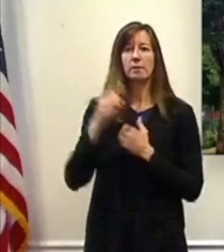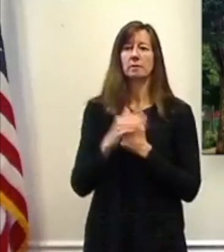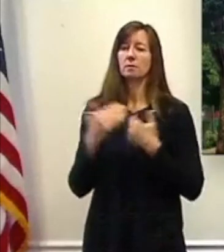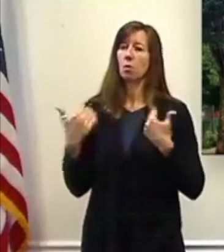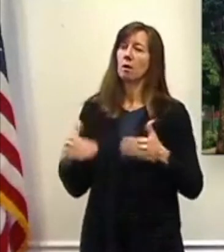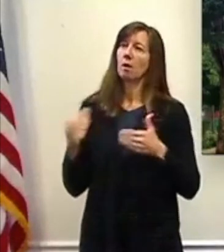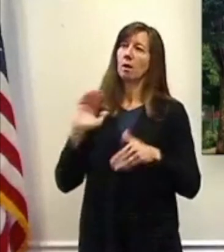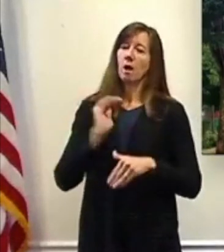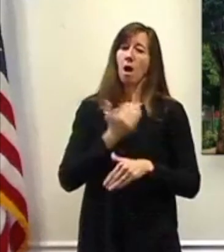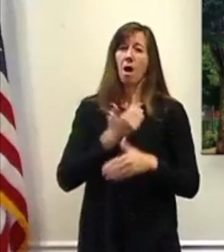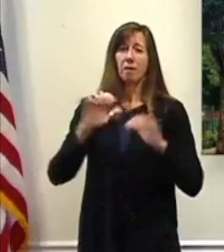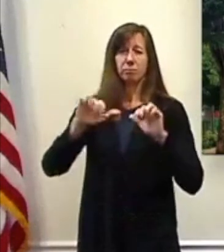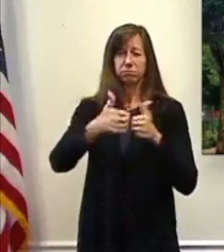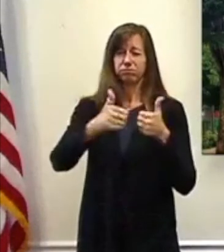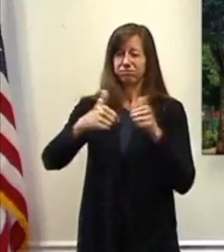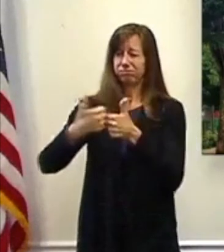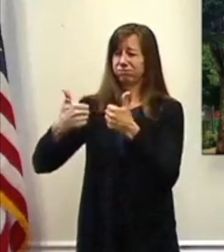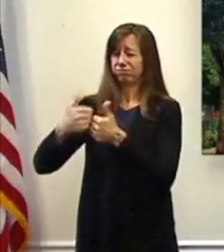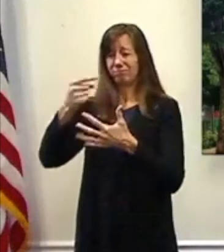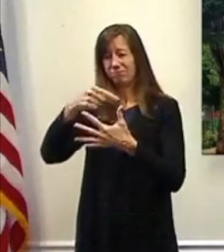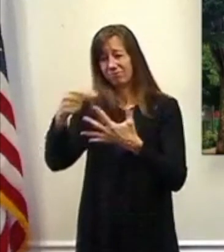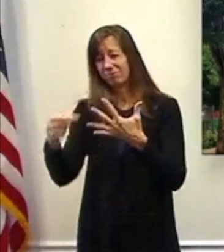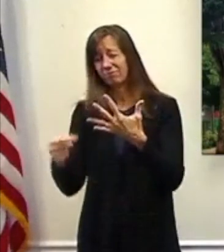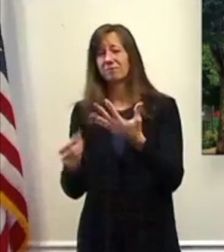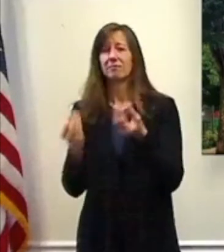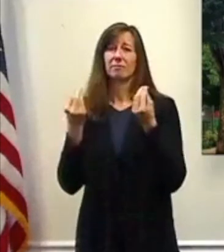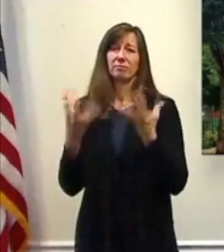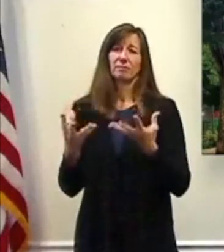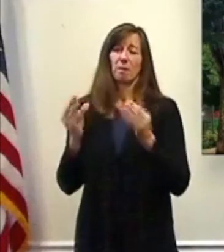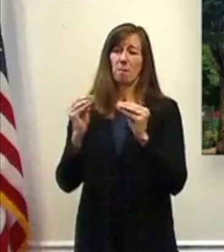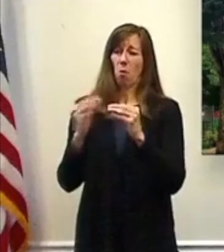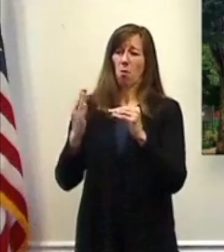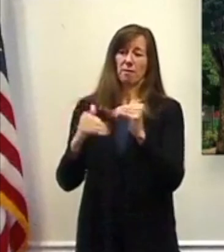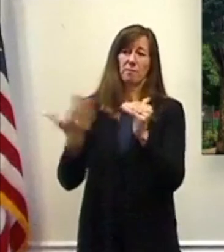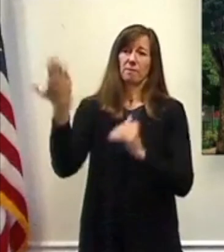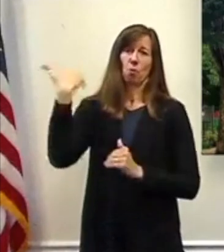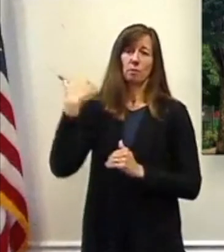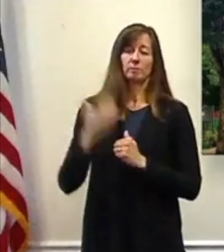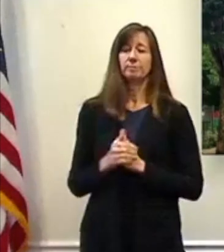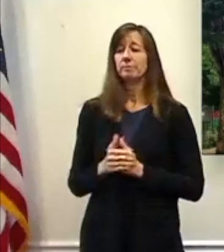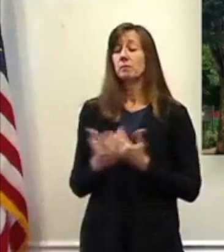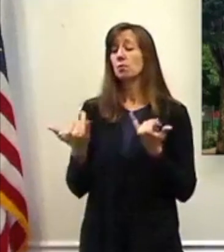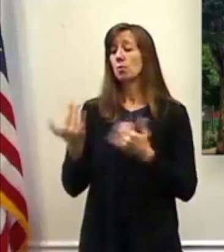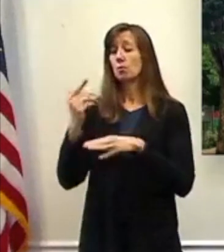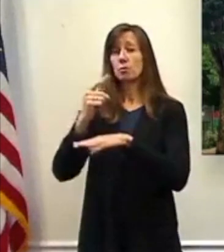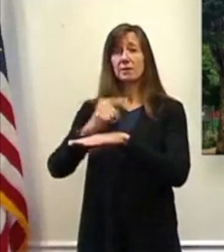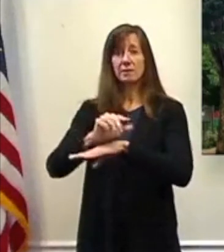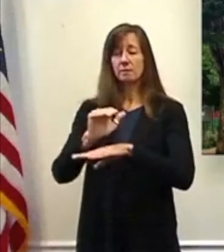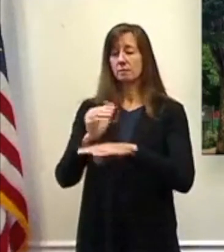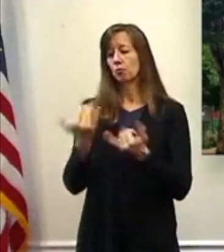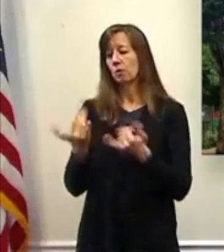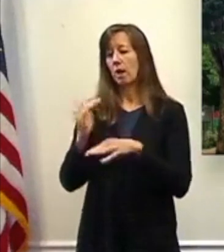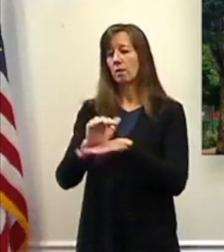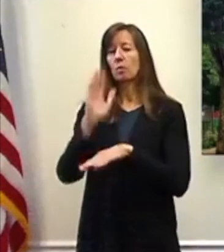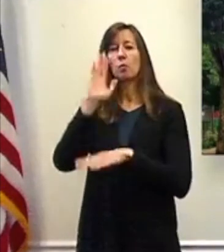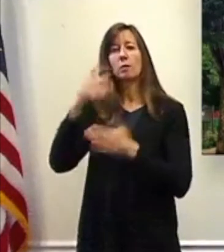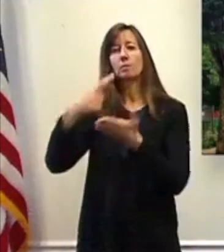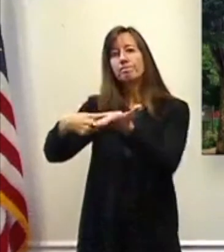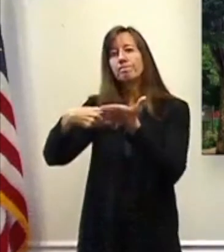that as we talk a little bit about tonight about our budget, it really speaks to the